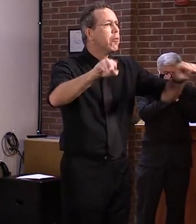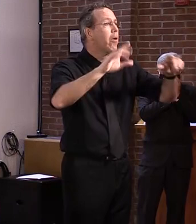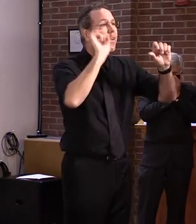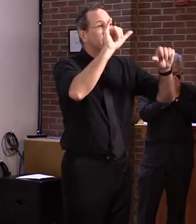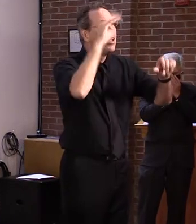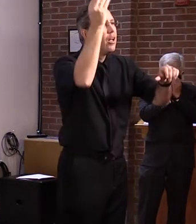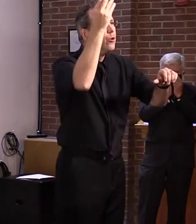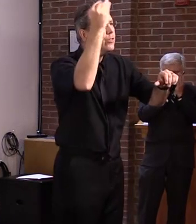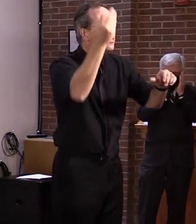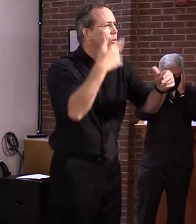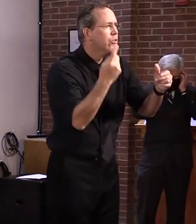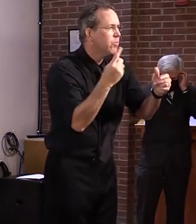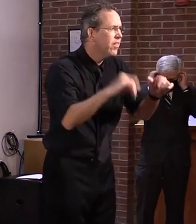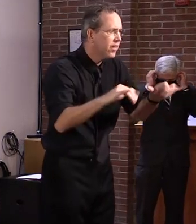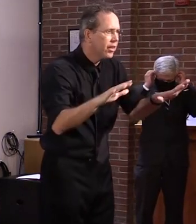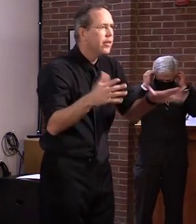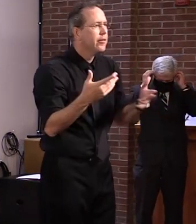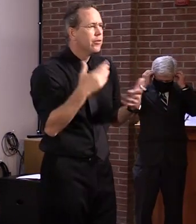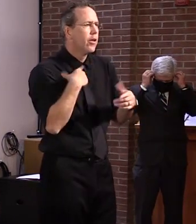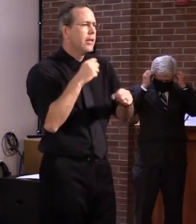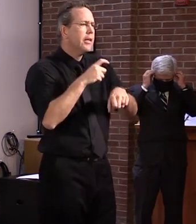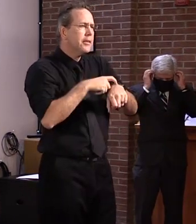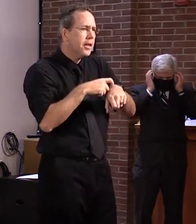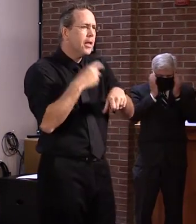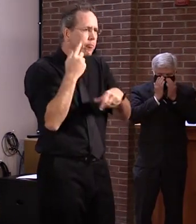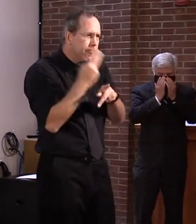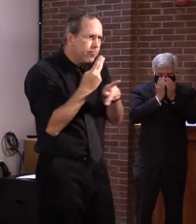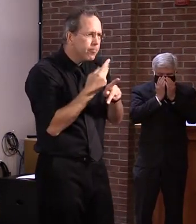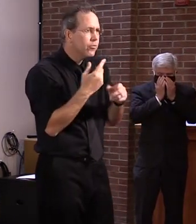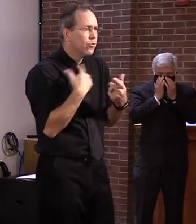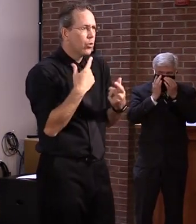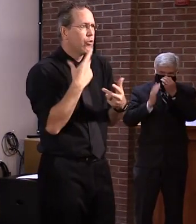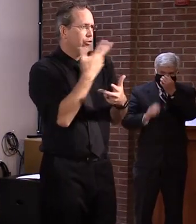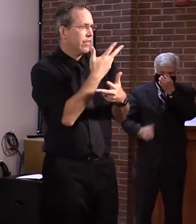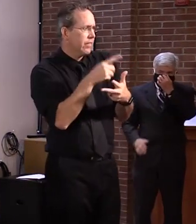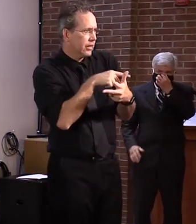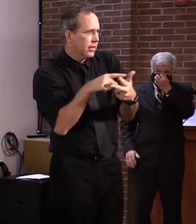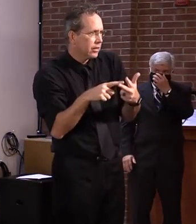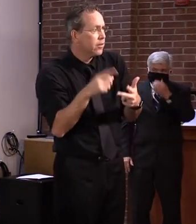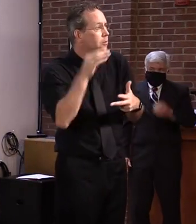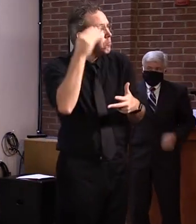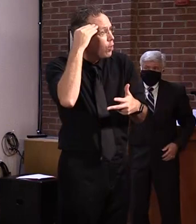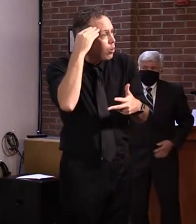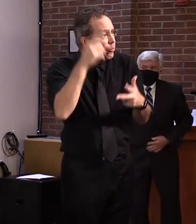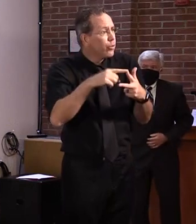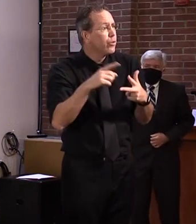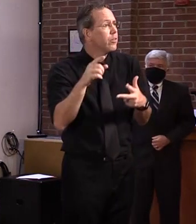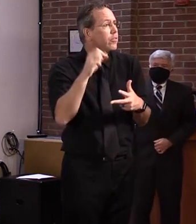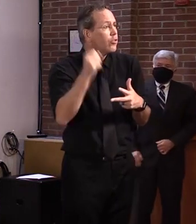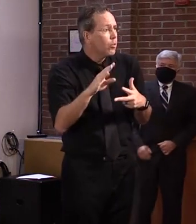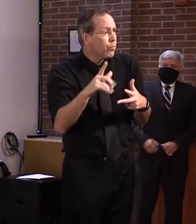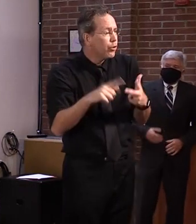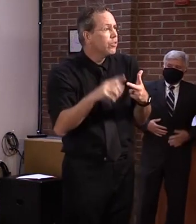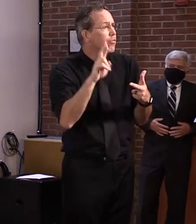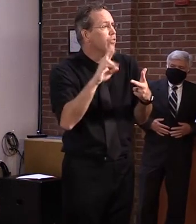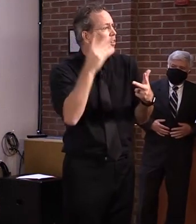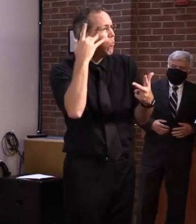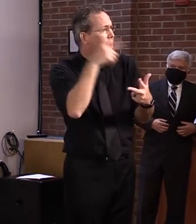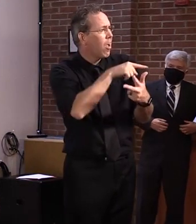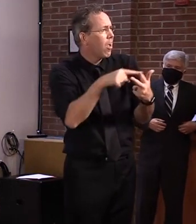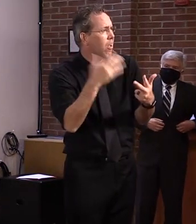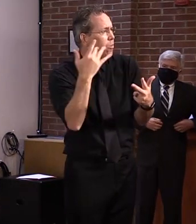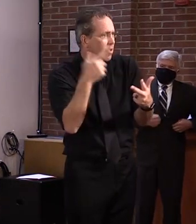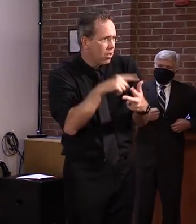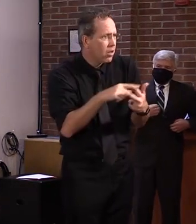We focused on Montpelier, South Burlington and Rutland because those are our branch offices, um, that we